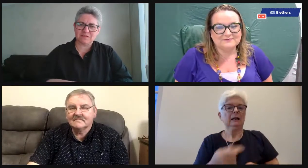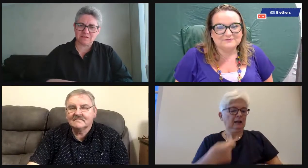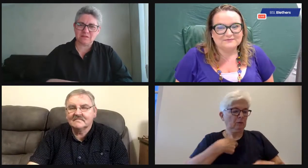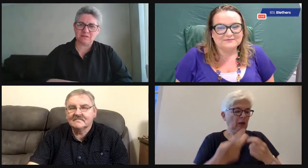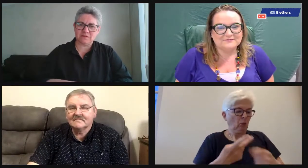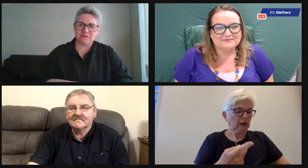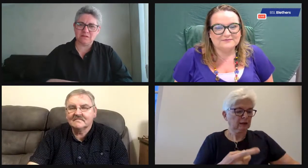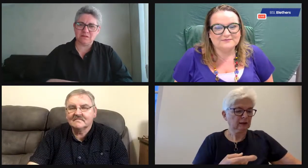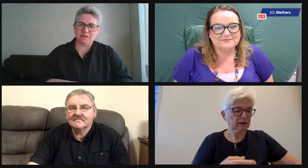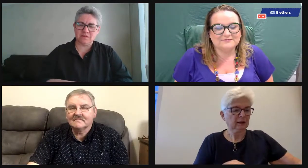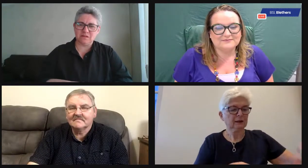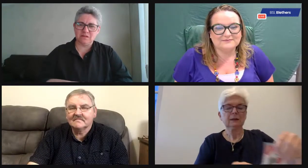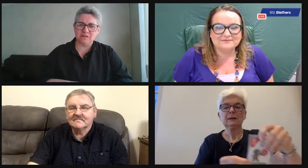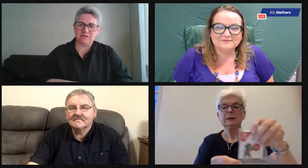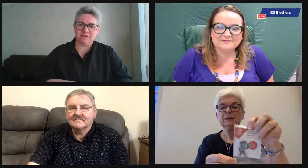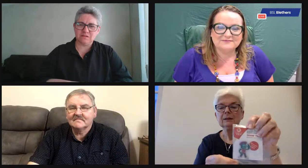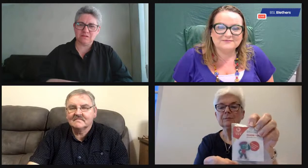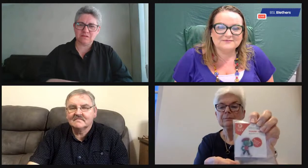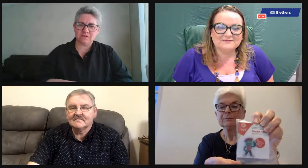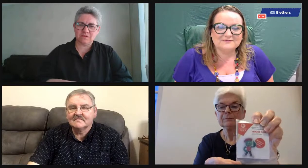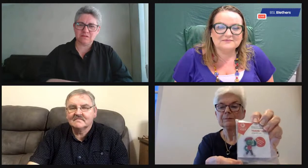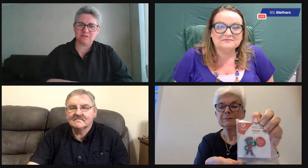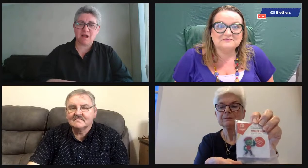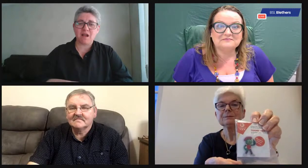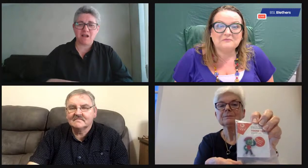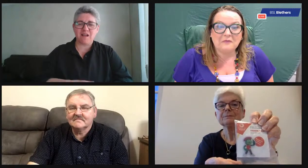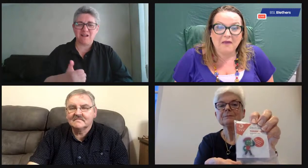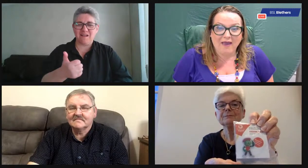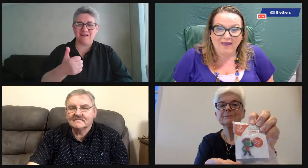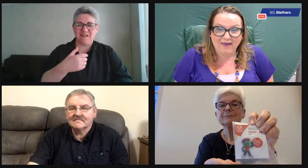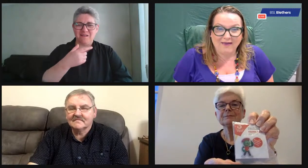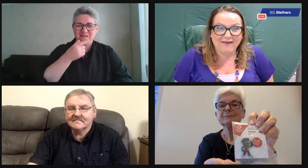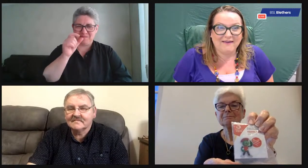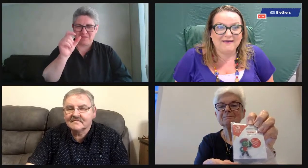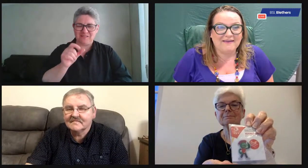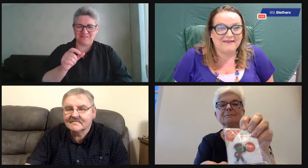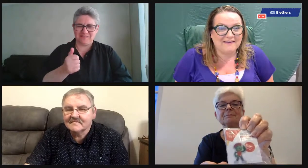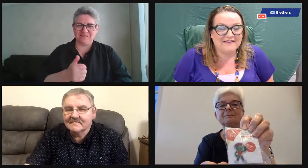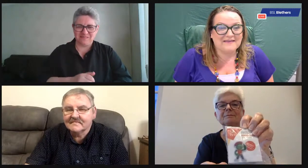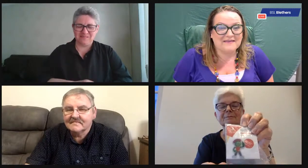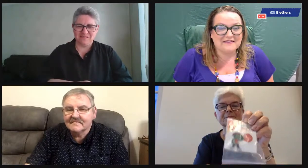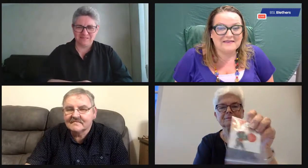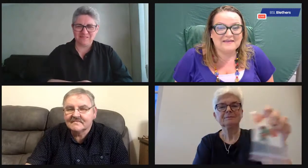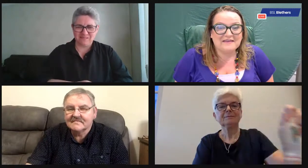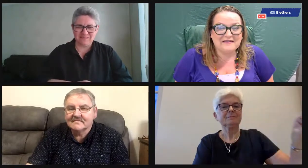And after a few more days, they gave me another badge. This one. Lovely.